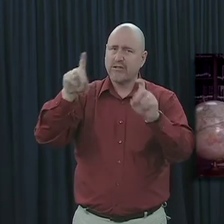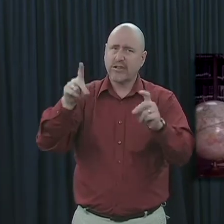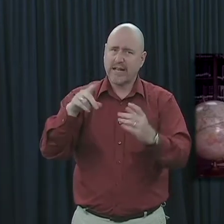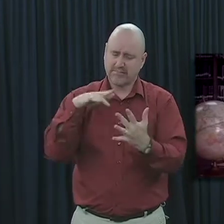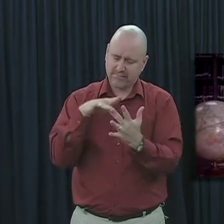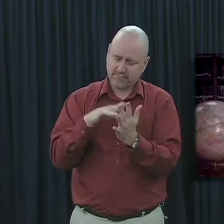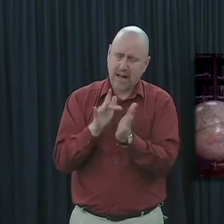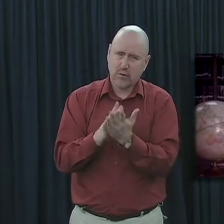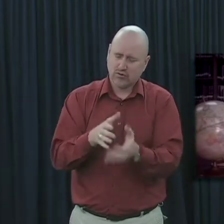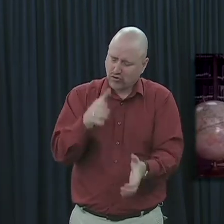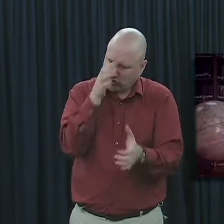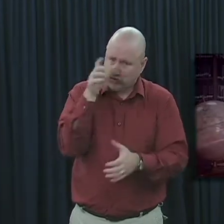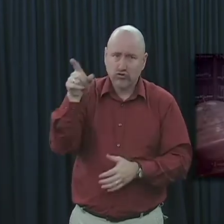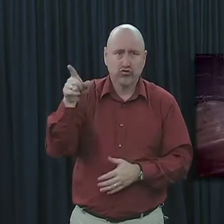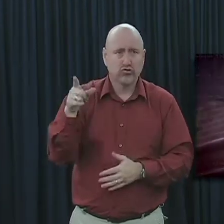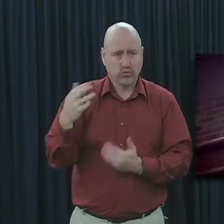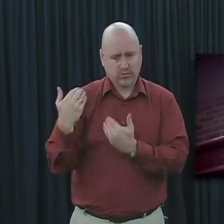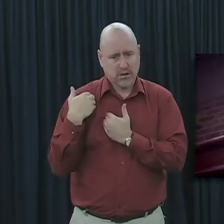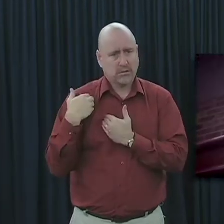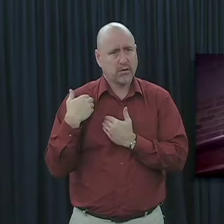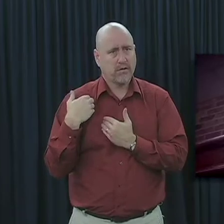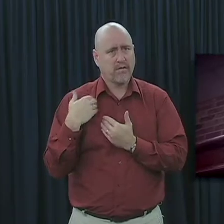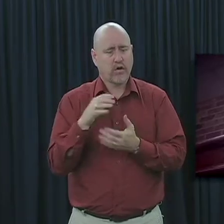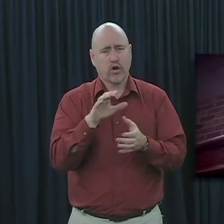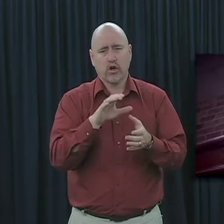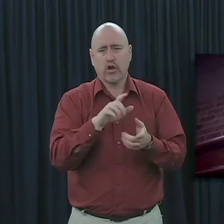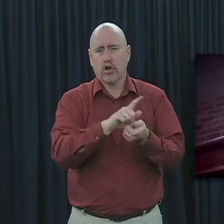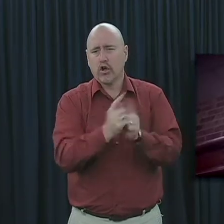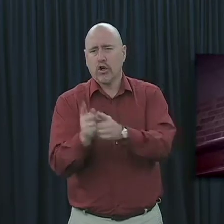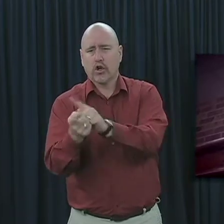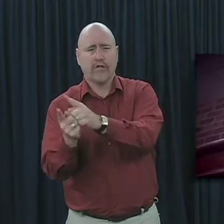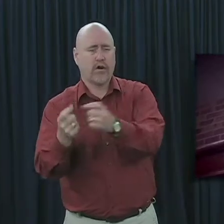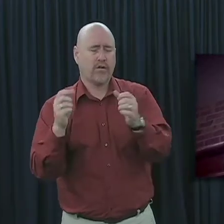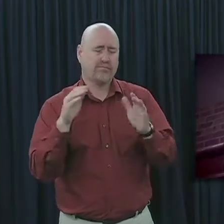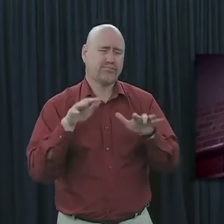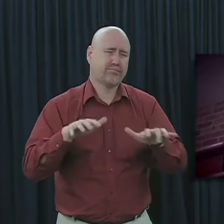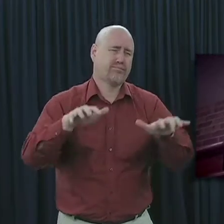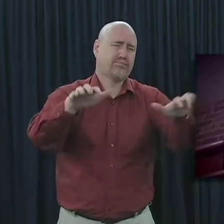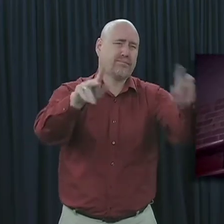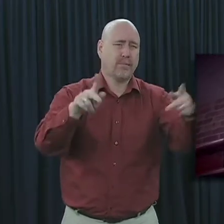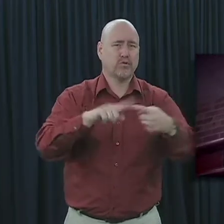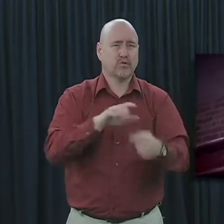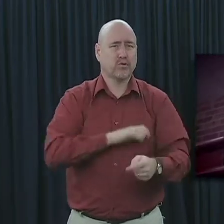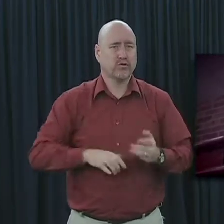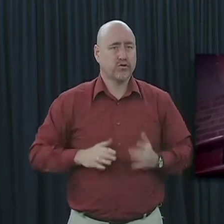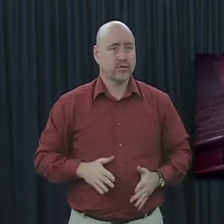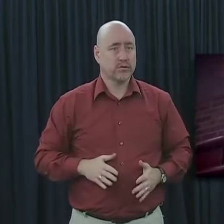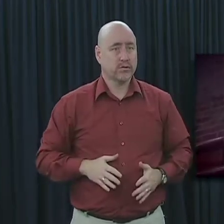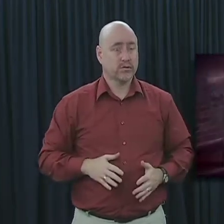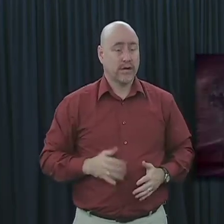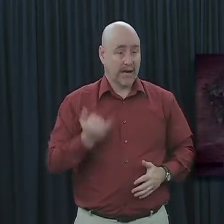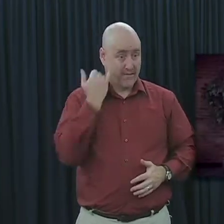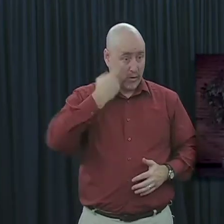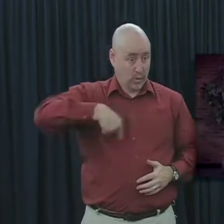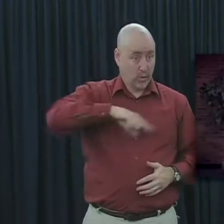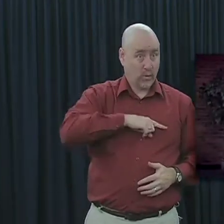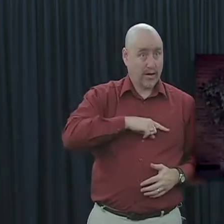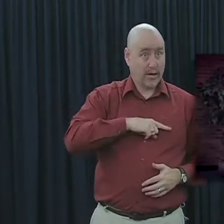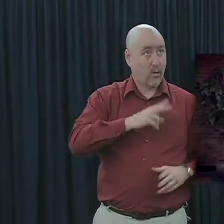Bible scholar who was responsible for converting thousands upon thousands to Christ. If we, in seeking to